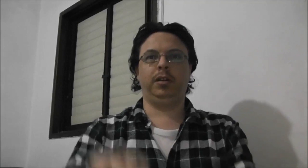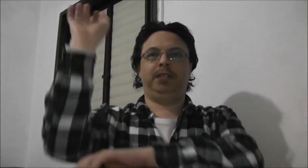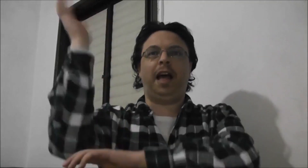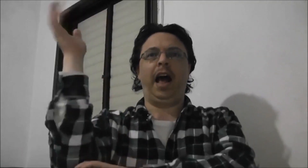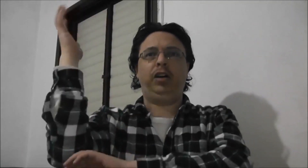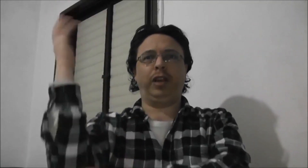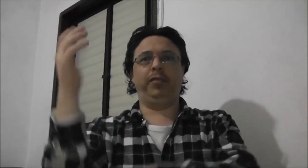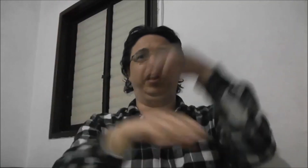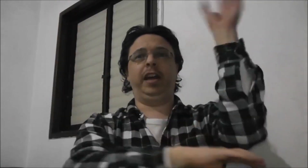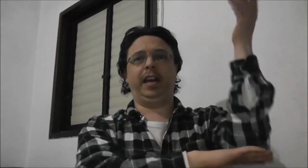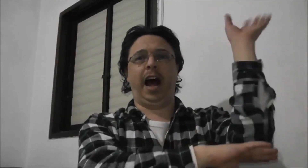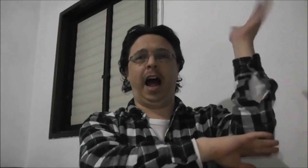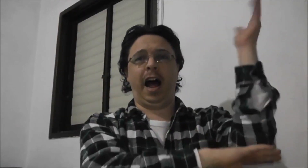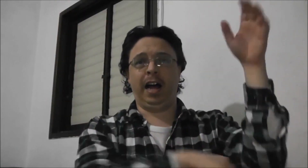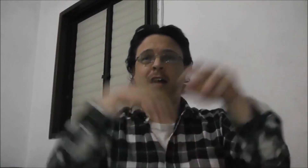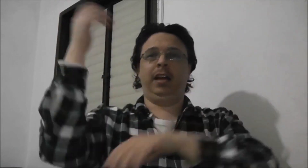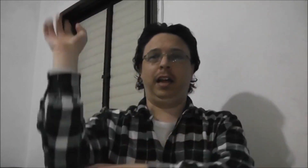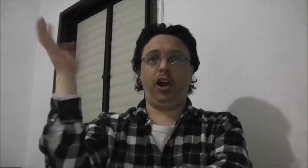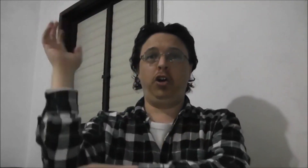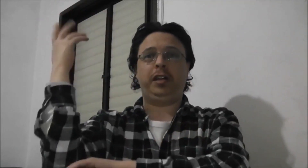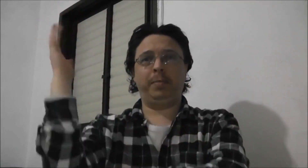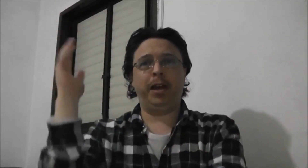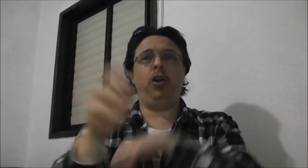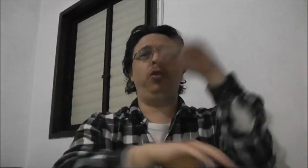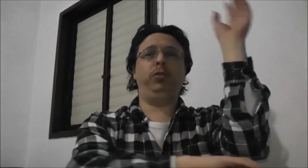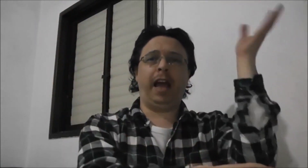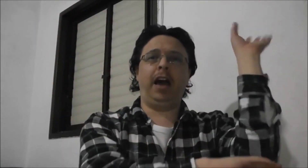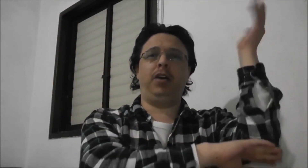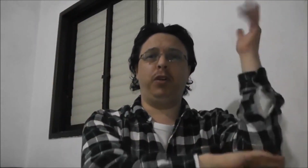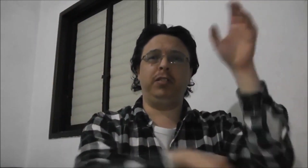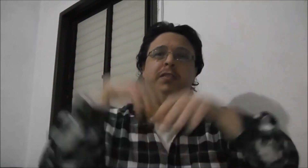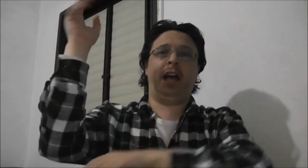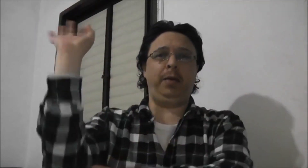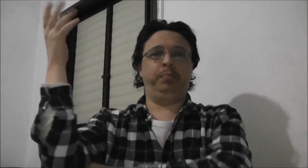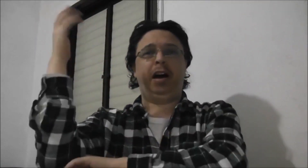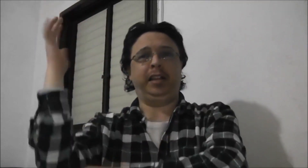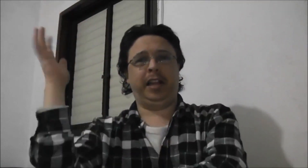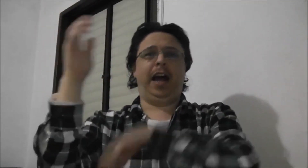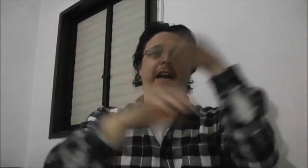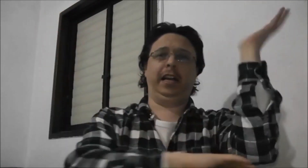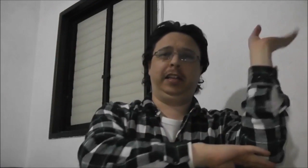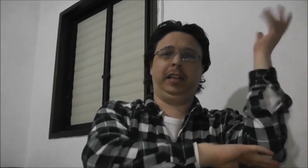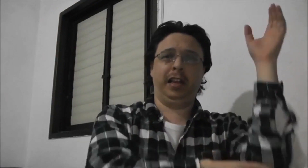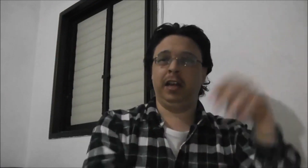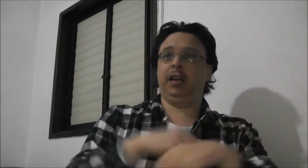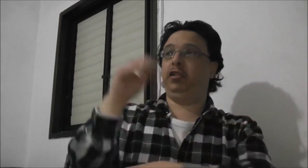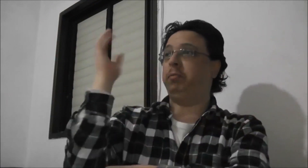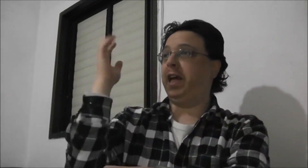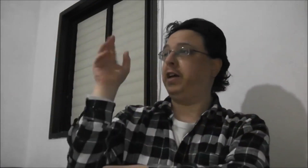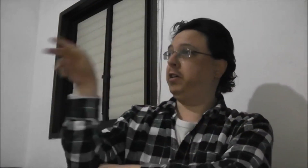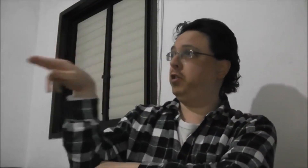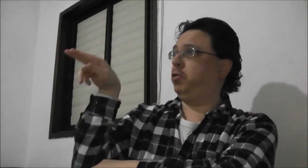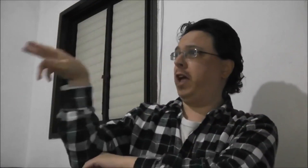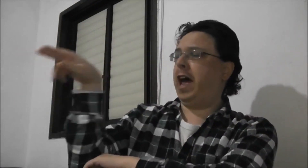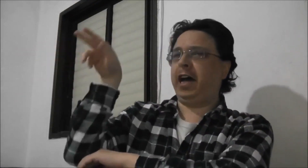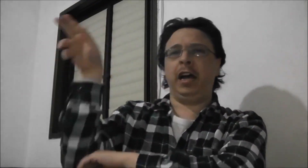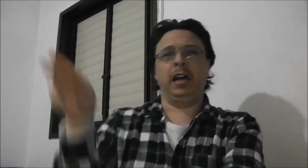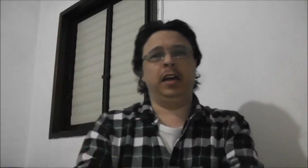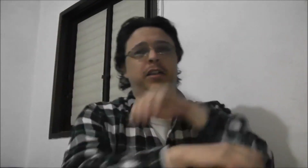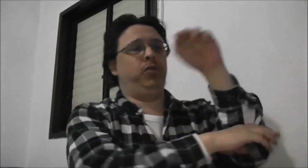South Africa. Long time ago, there was apartheid. You black, go there. You